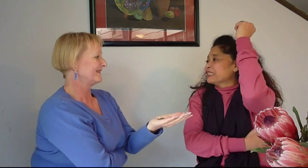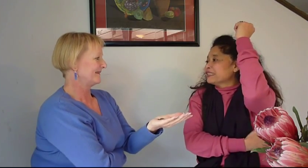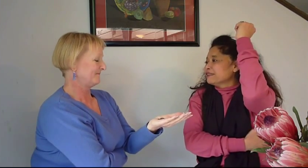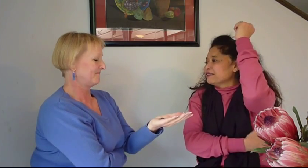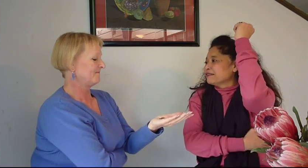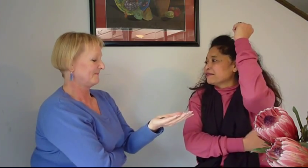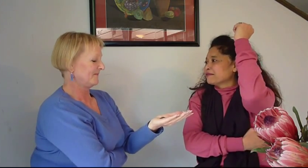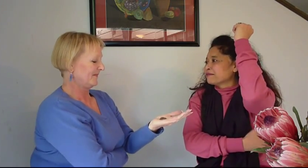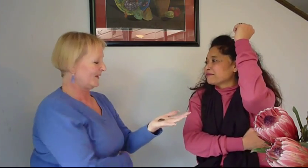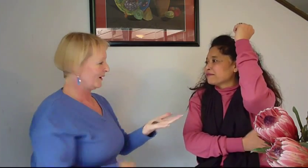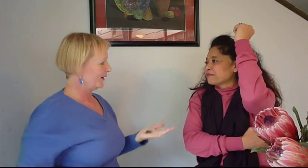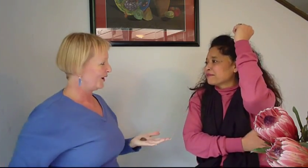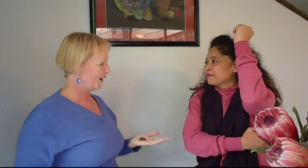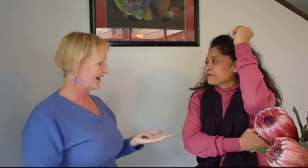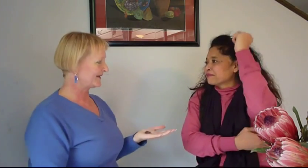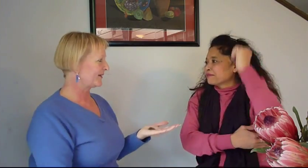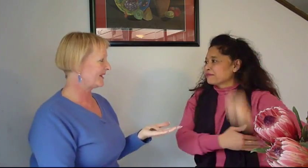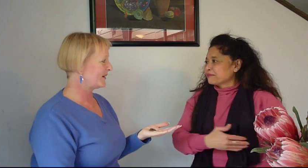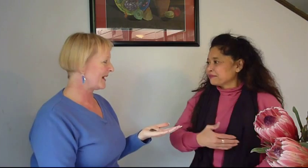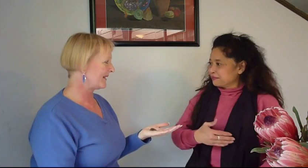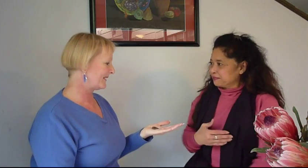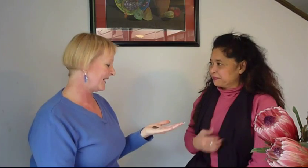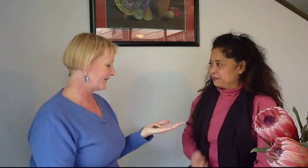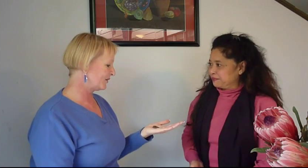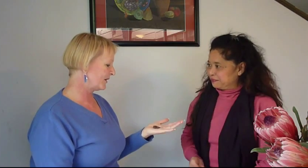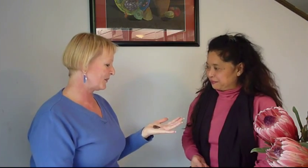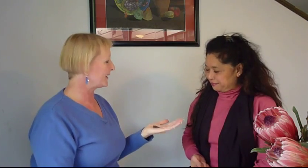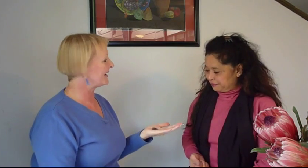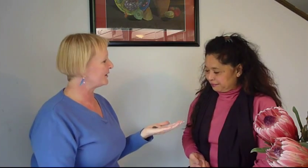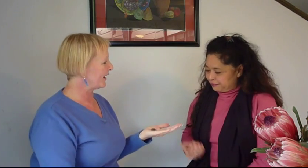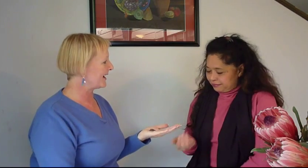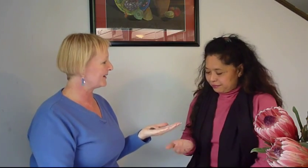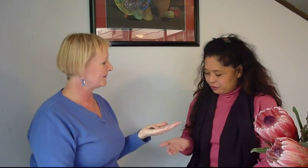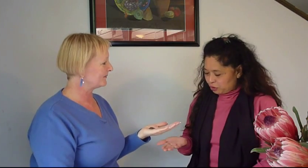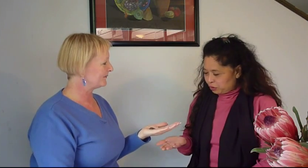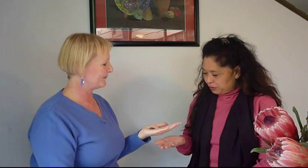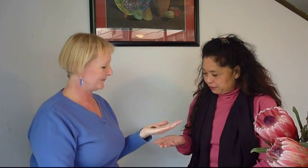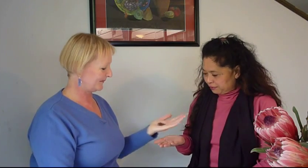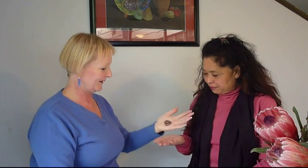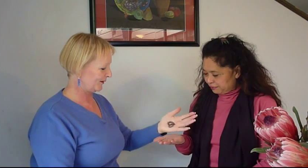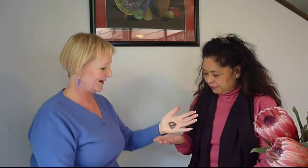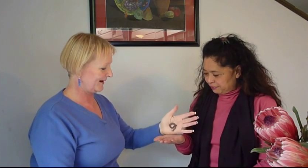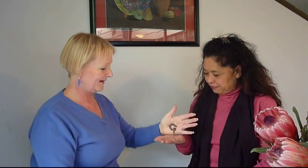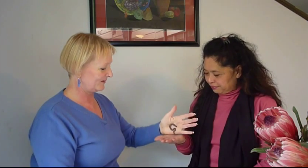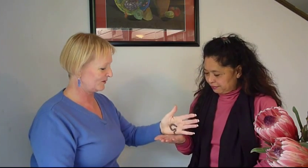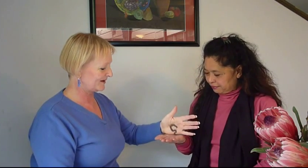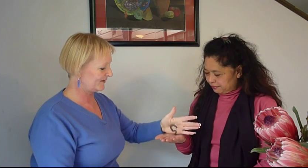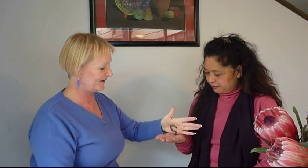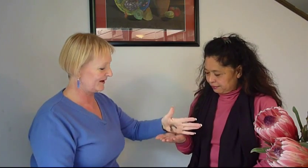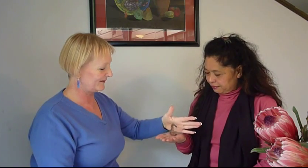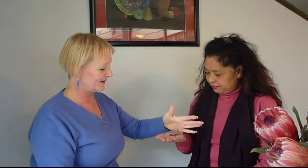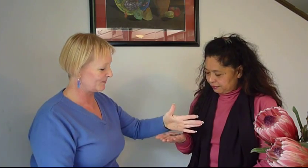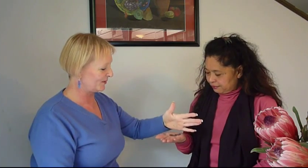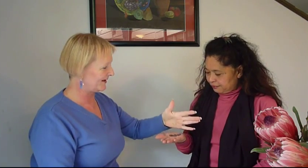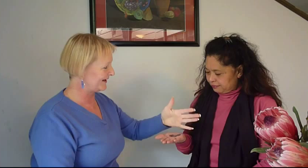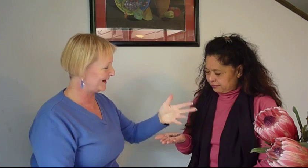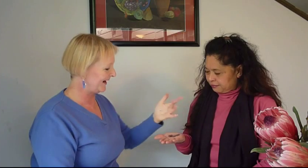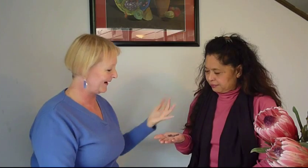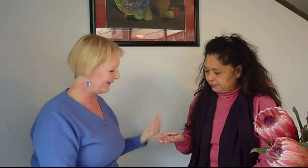okay so thinking about that now do you want to put that in your hand sure okay so what's the fear as I put it in your hand